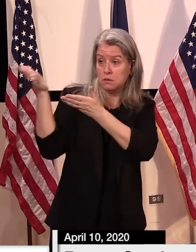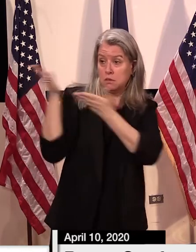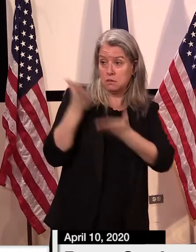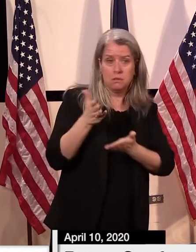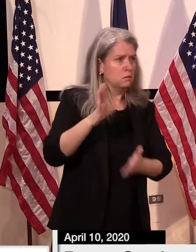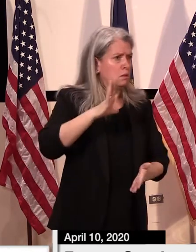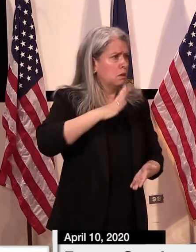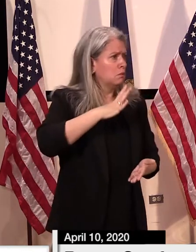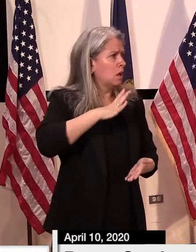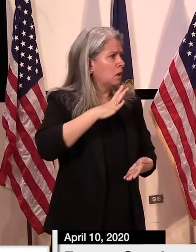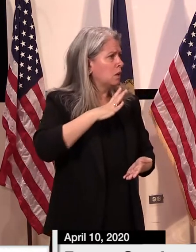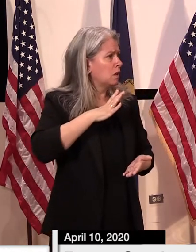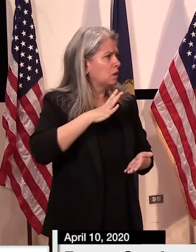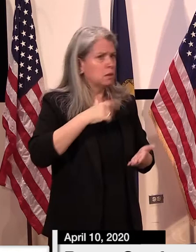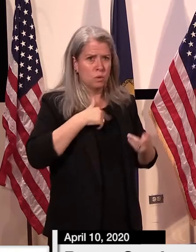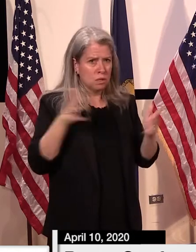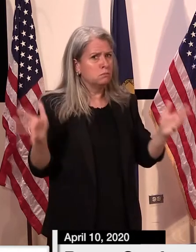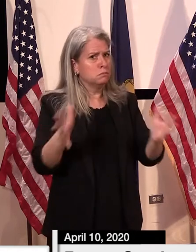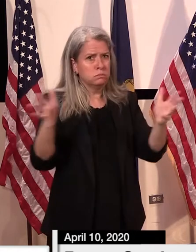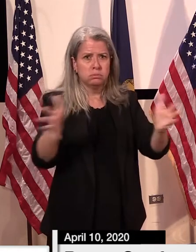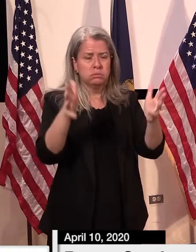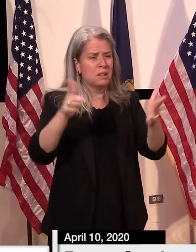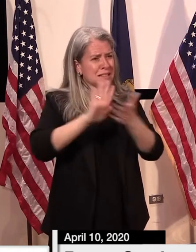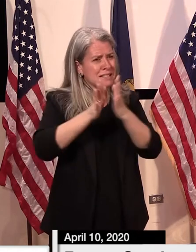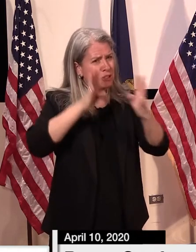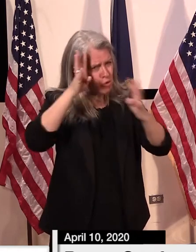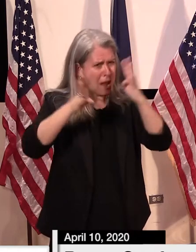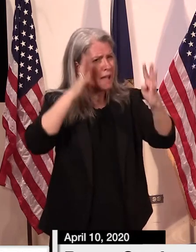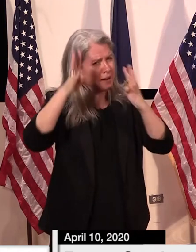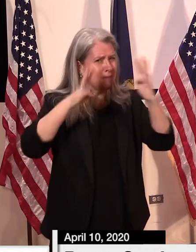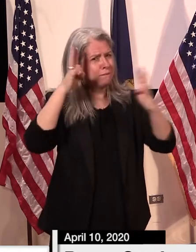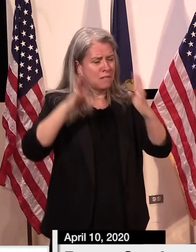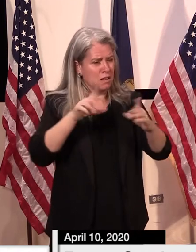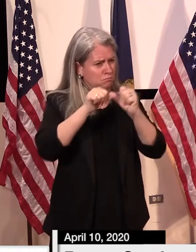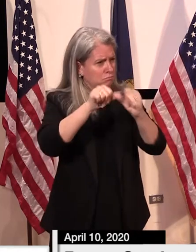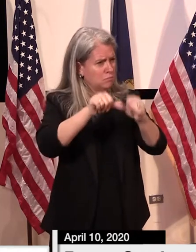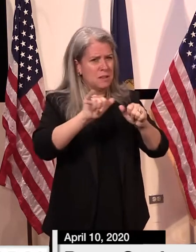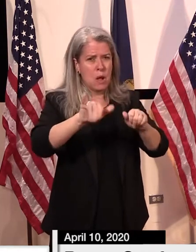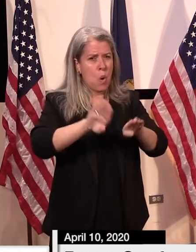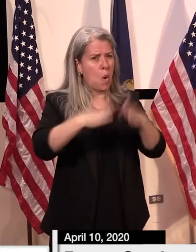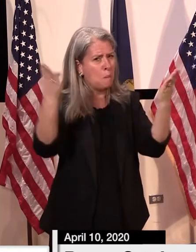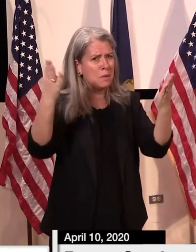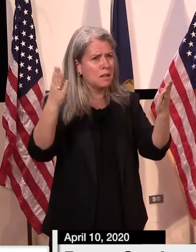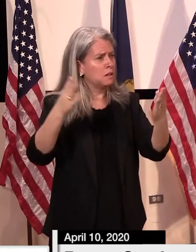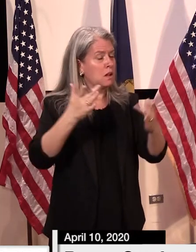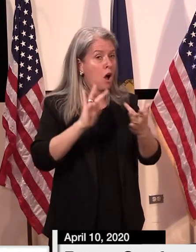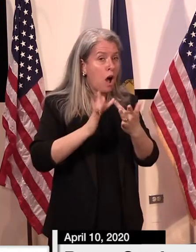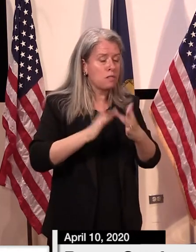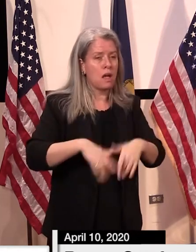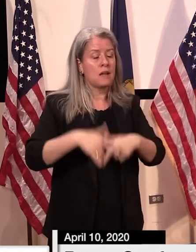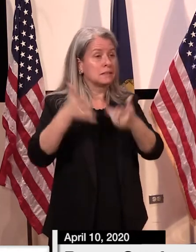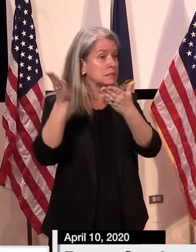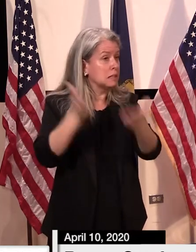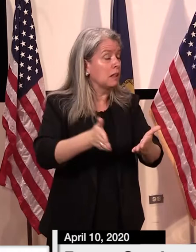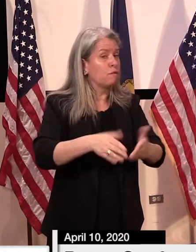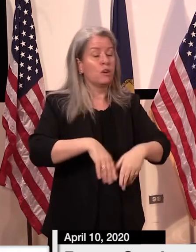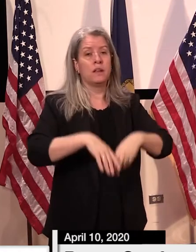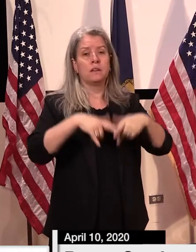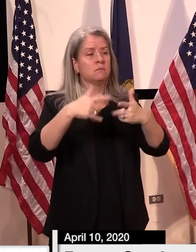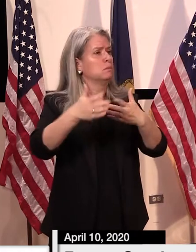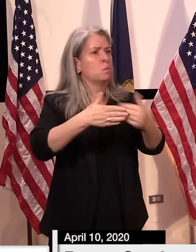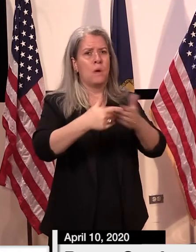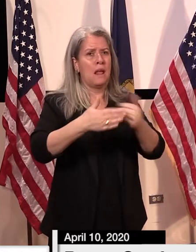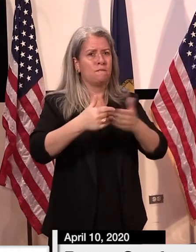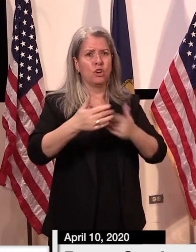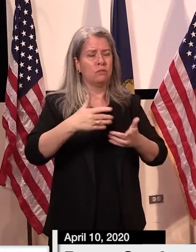we are promoting creativity so that they can continue to sell, whether it's online or delivery or whatever it is.